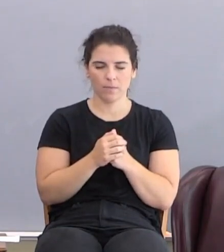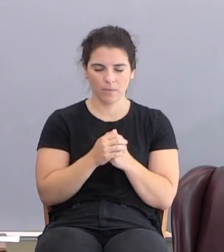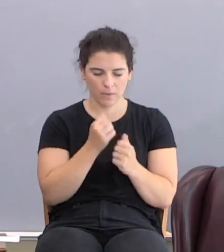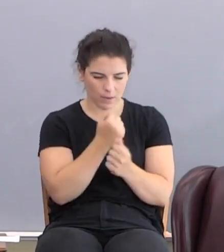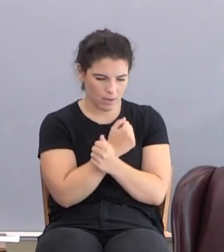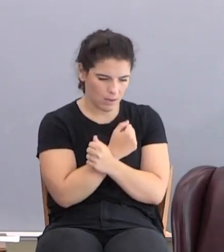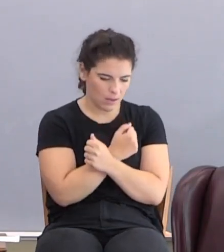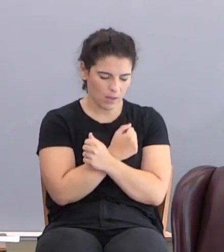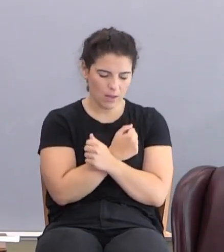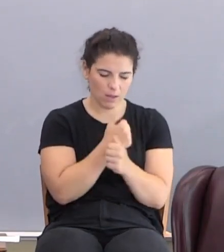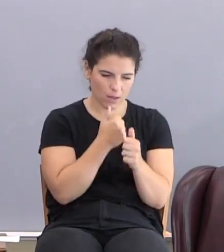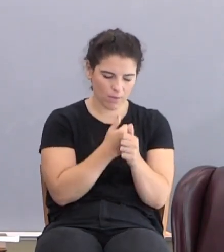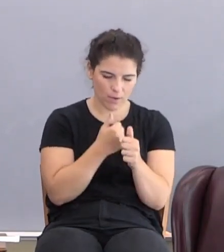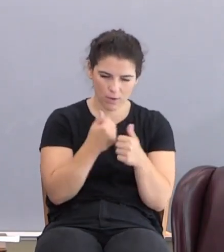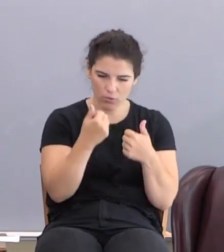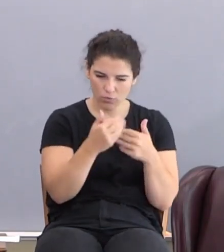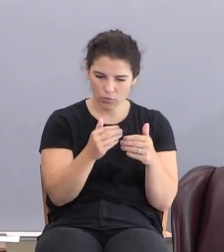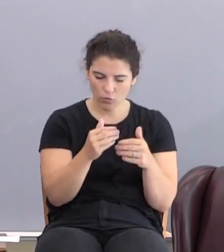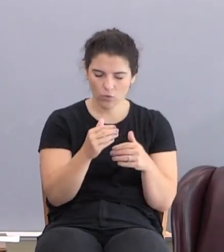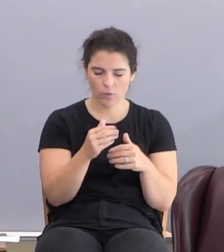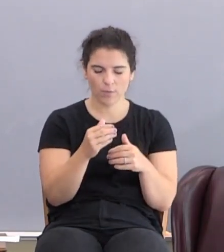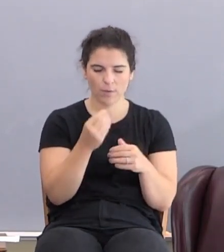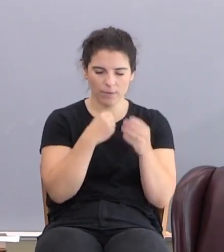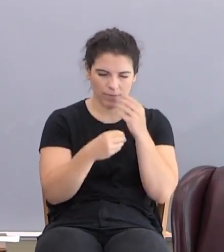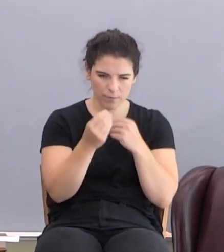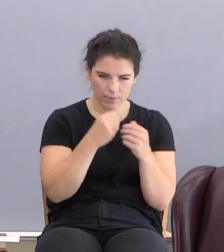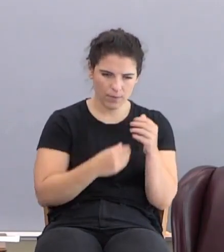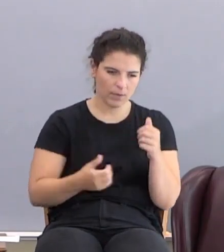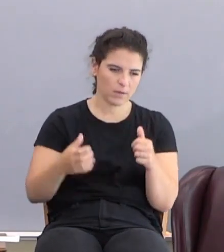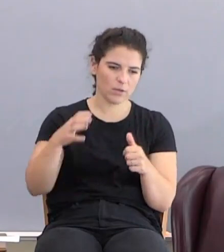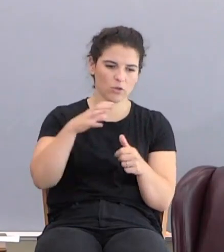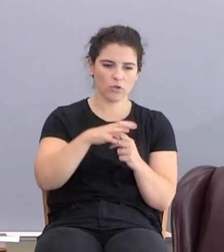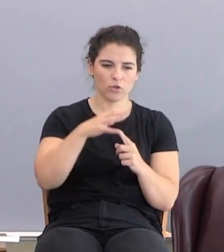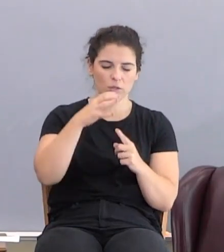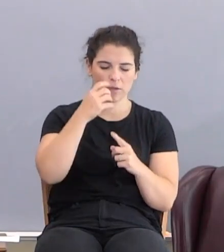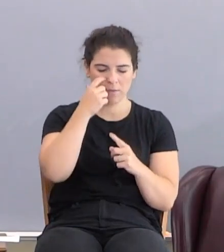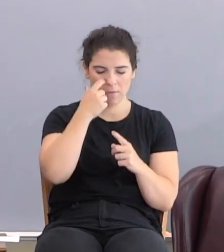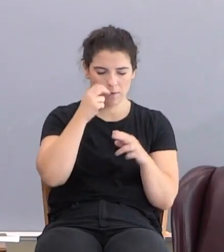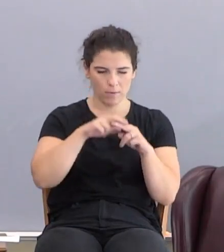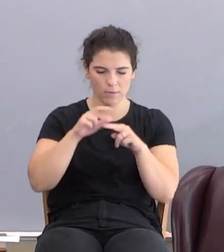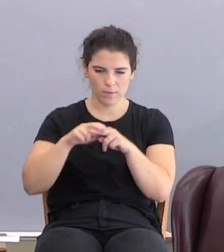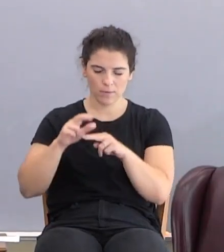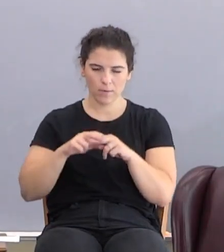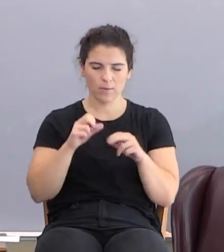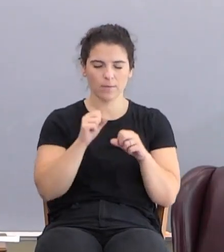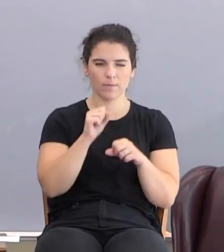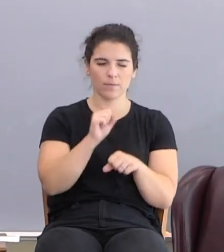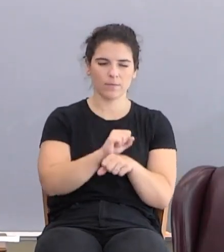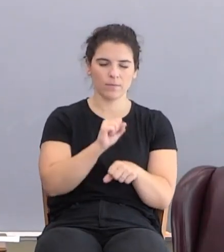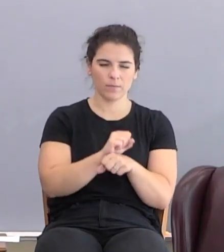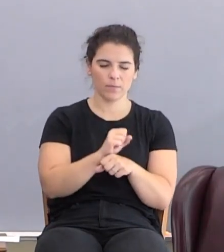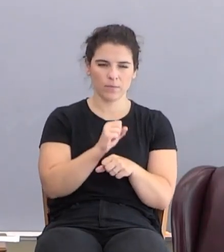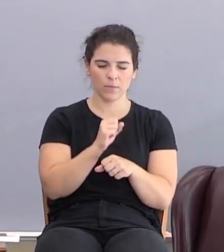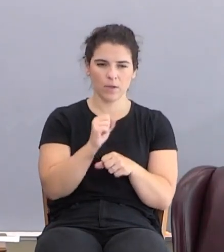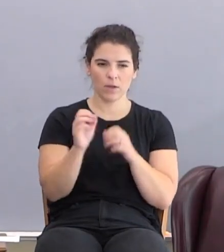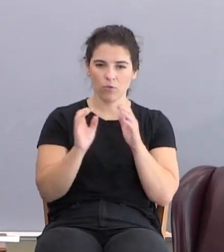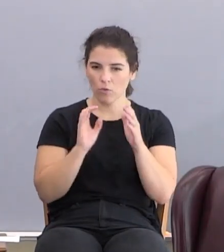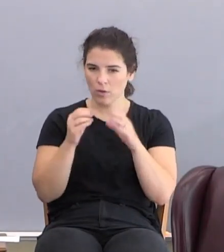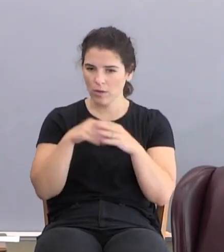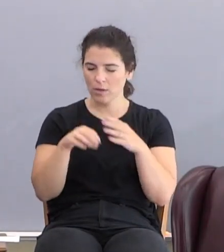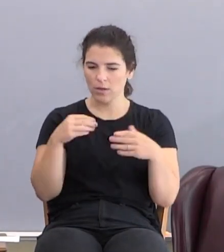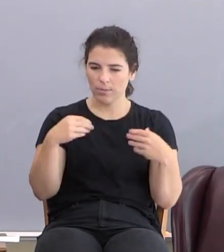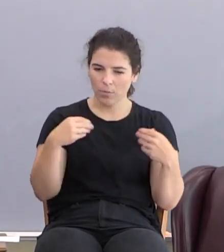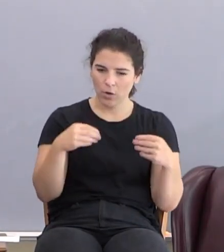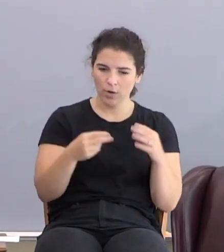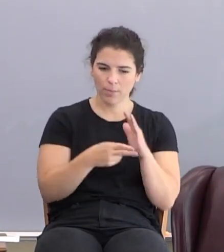uttermost rooms at feasts and chief seats in the synagogue and greetings in the market and to be called of men, Rabbi,